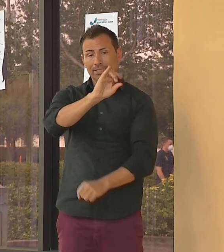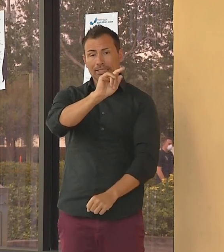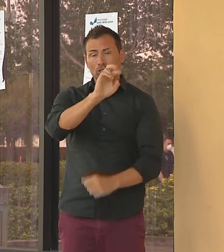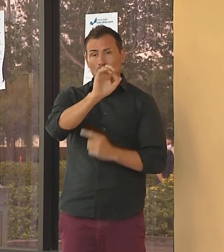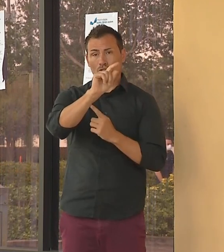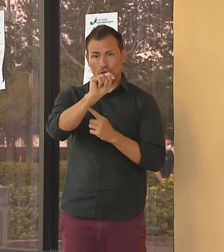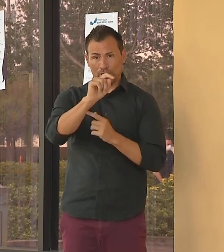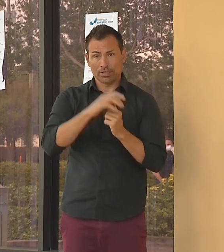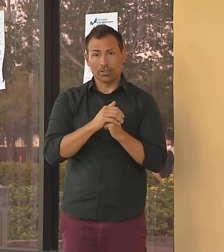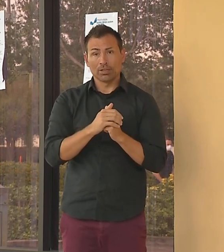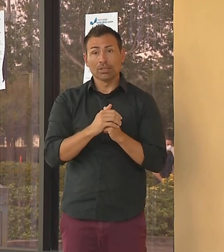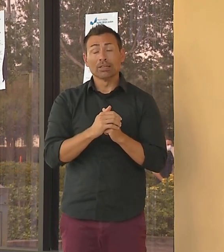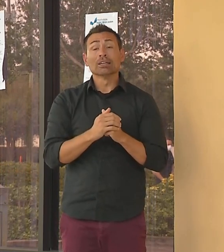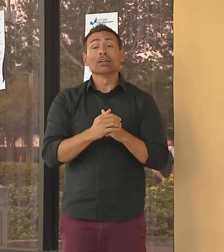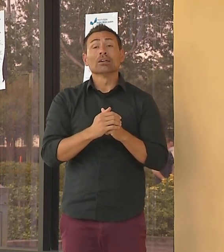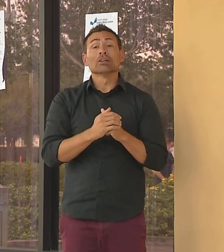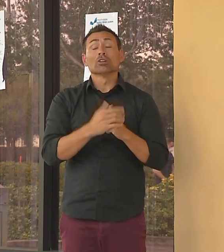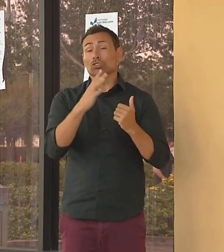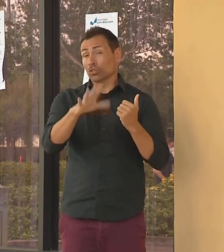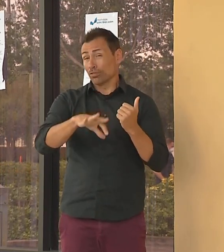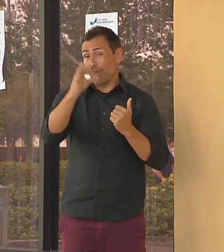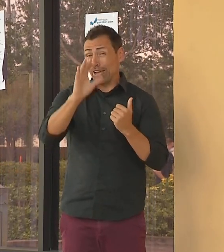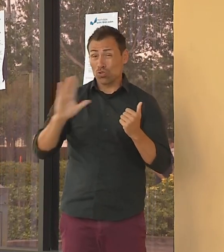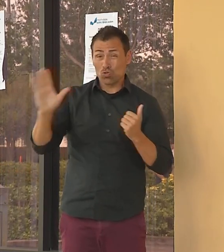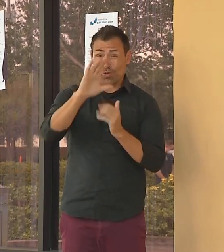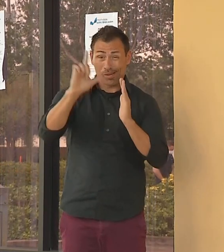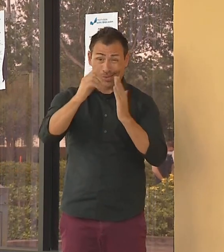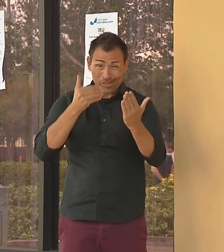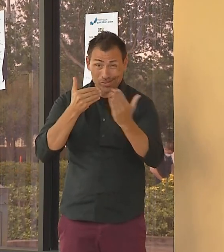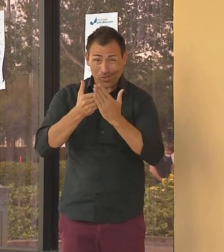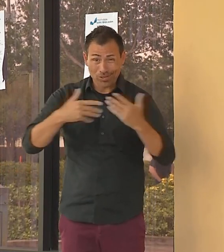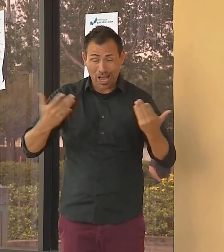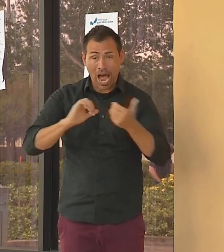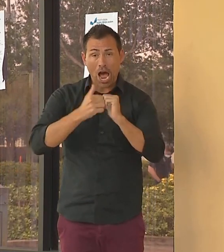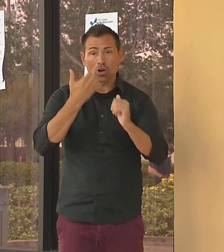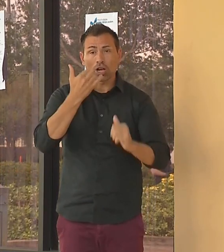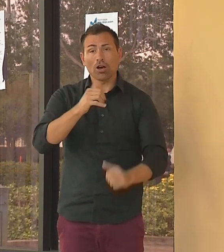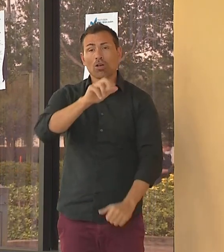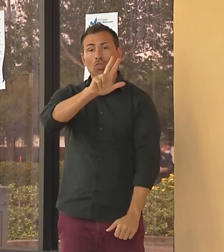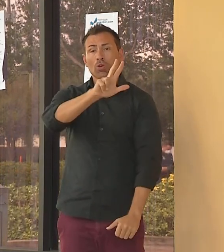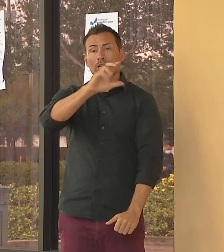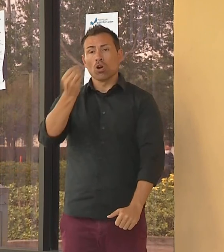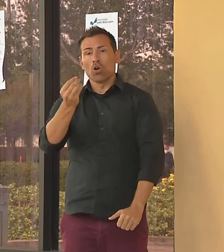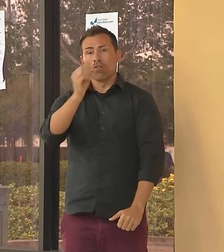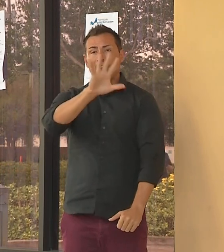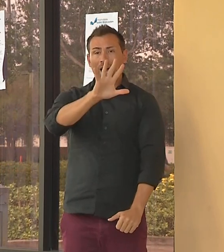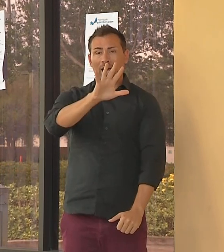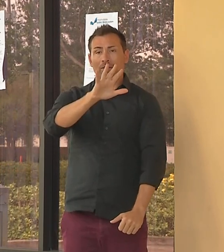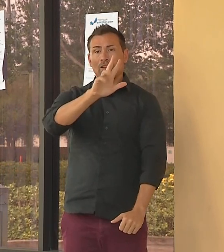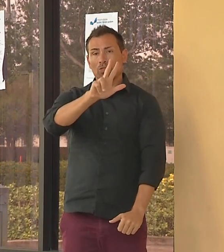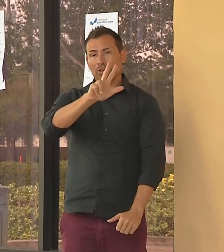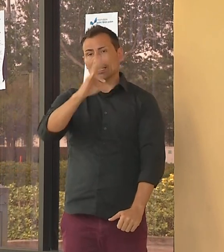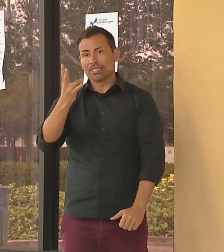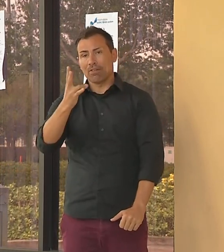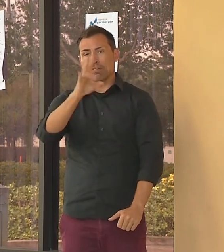Again, to find the library closest to you that's open for this purpose, please call 305-375